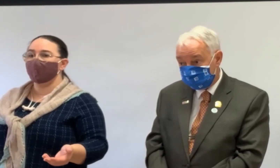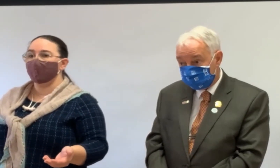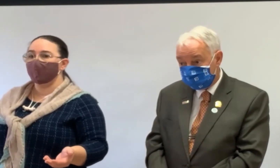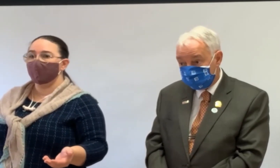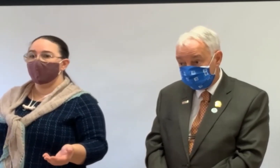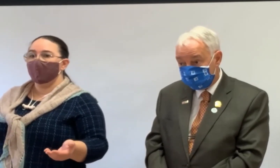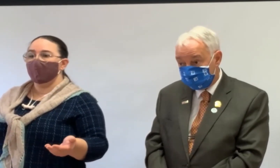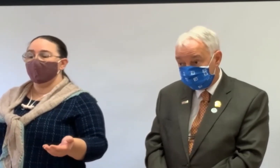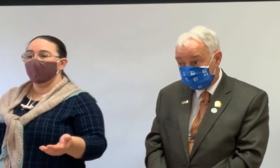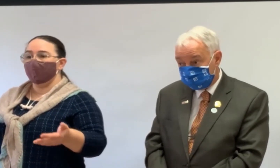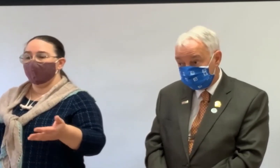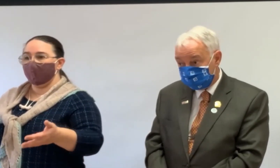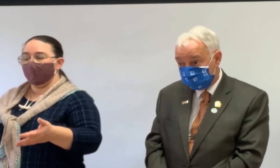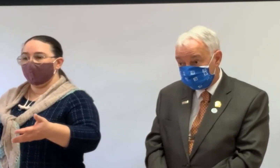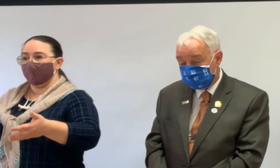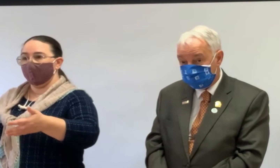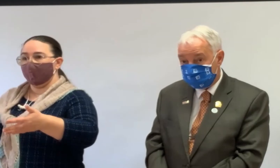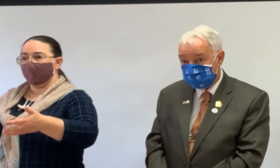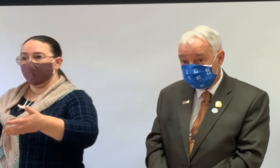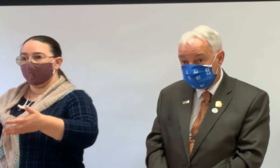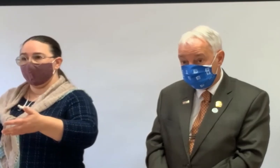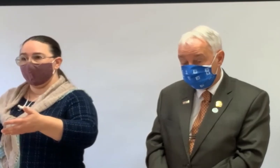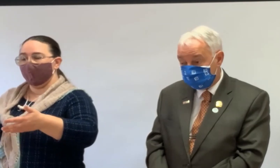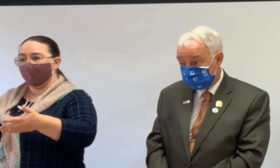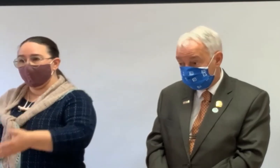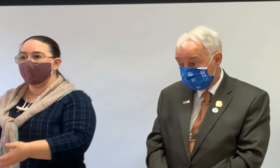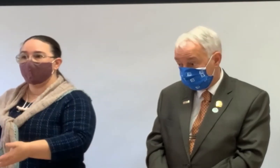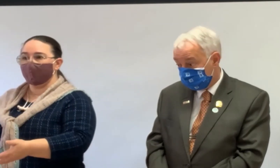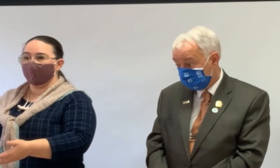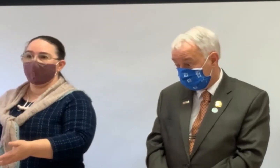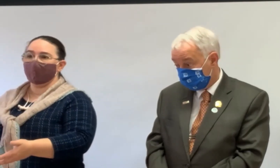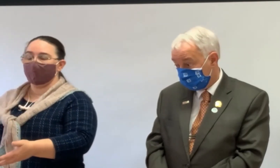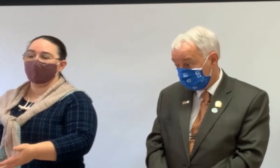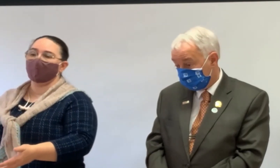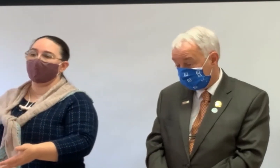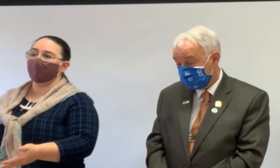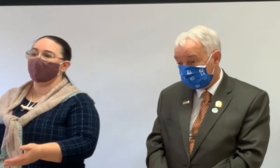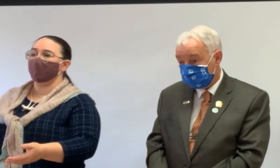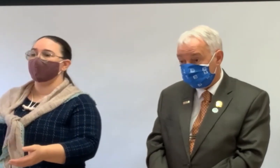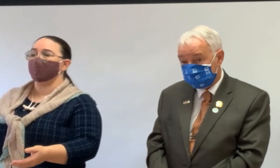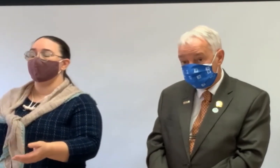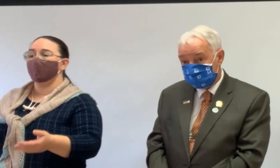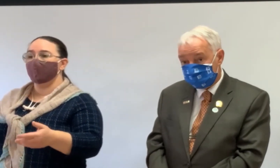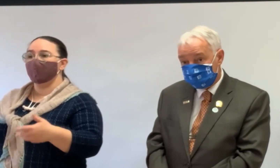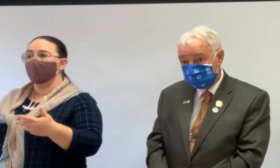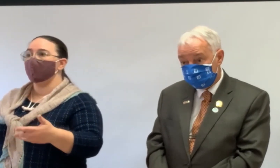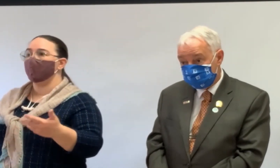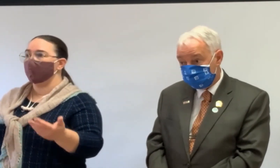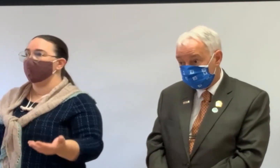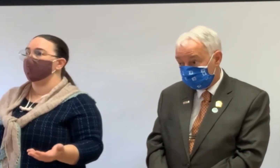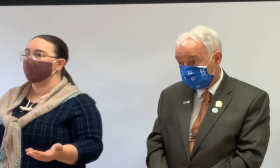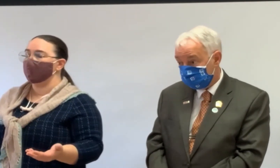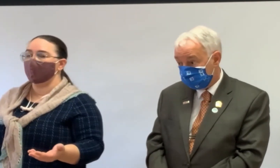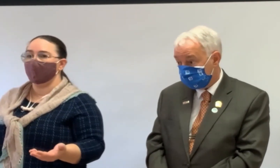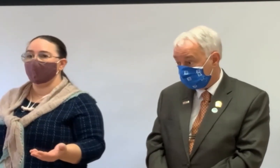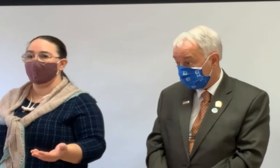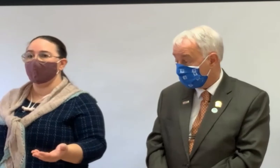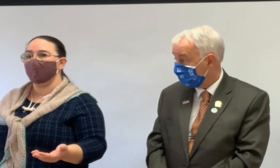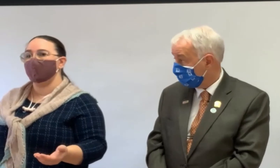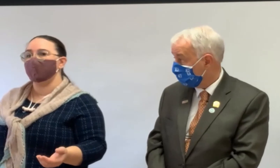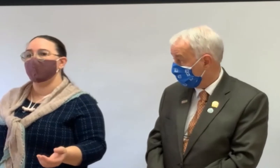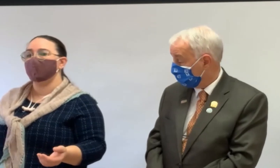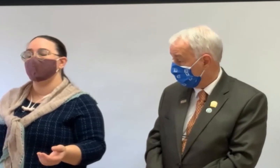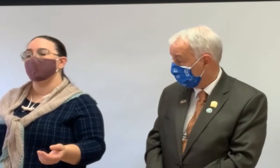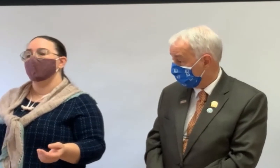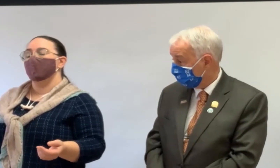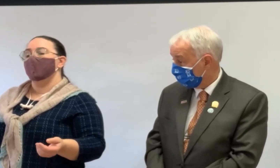without a mortgage, they will feel like they have to sell their house because they can't pay taxes if they don't know there are other ways they might be able